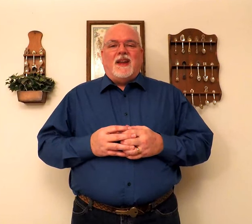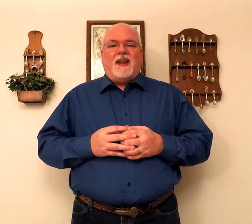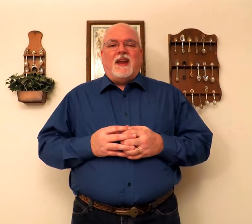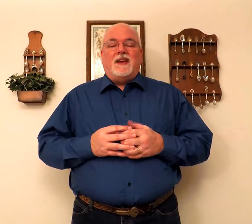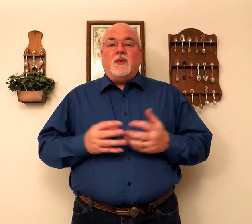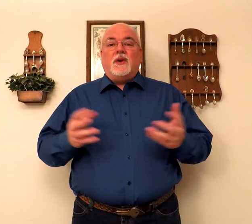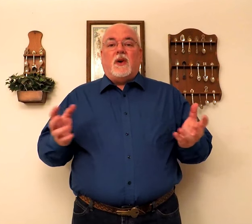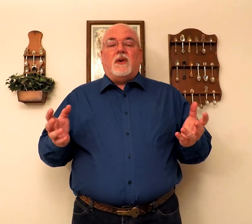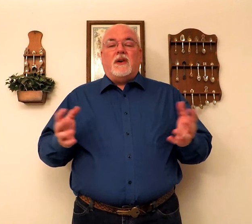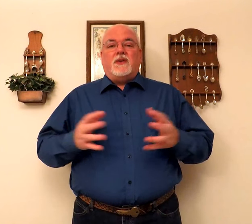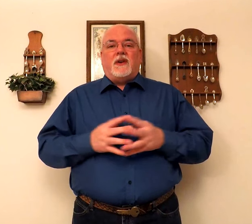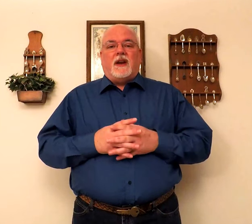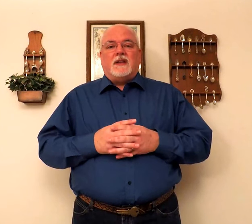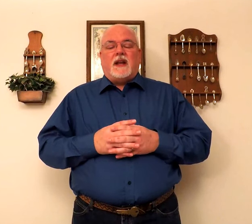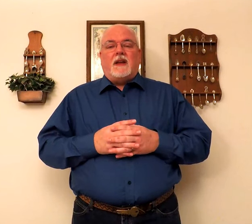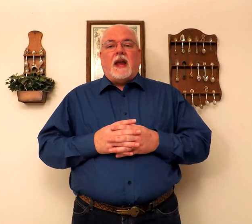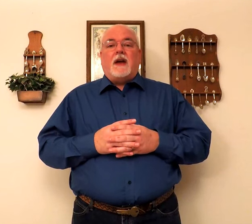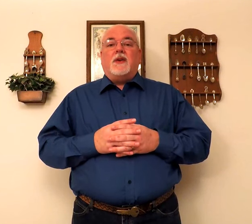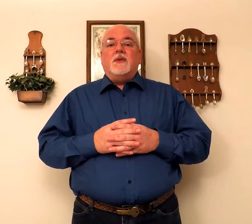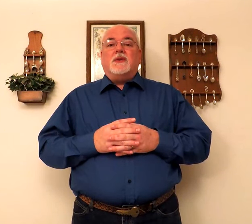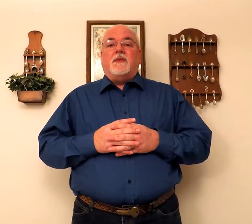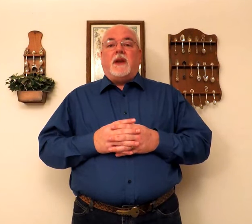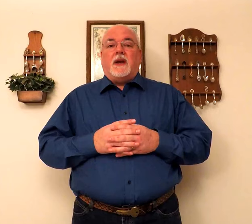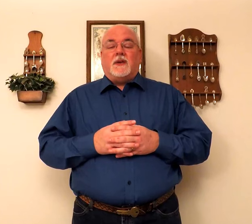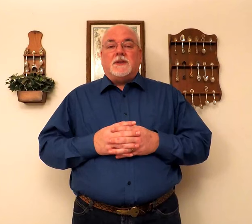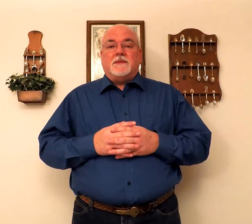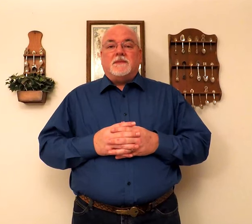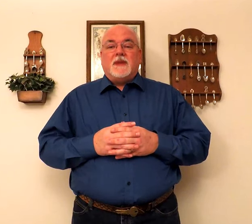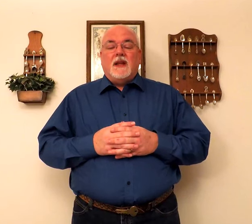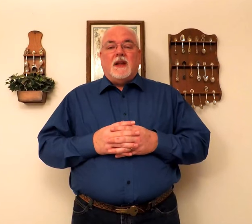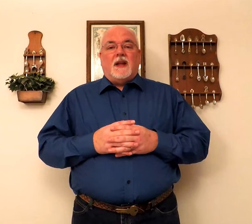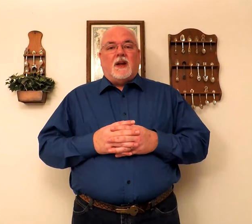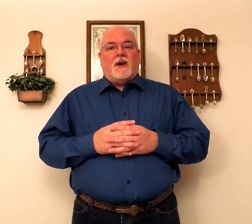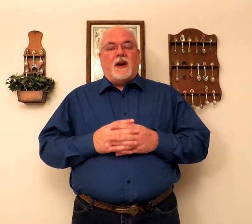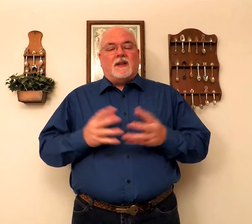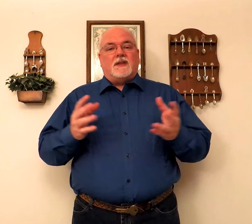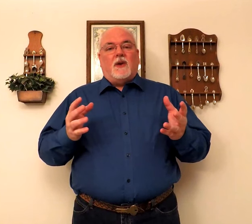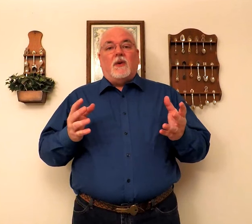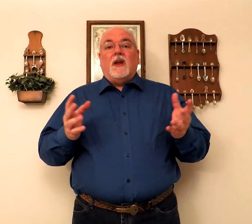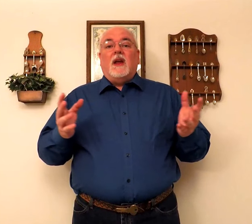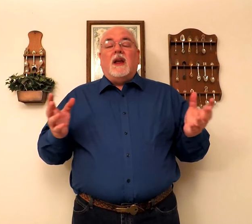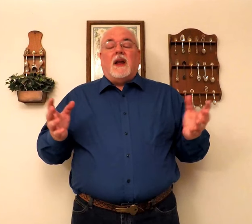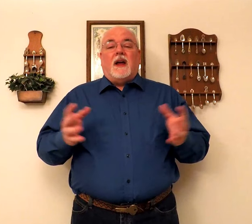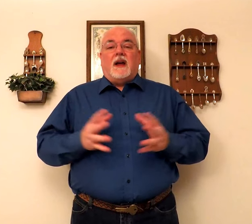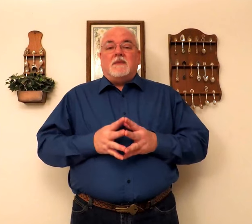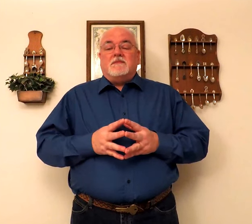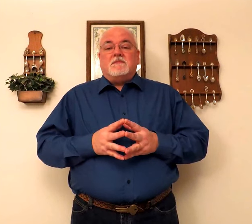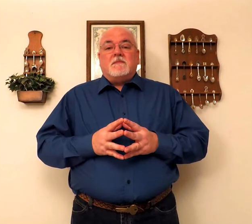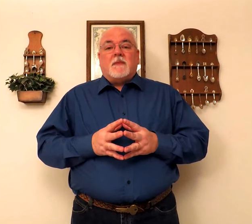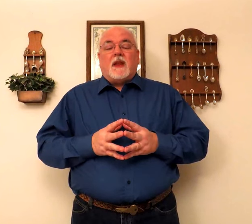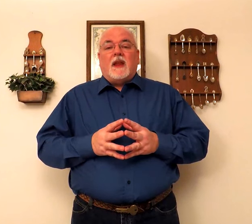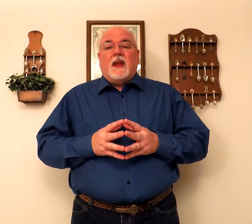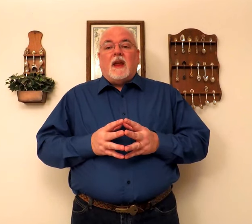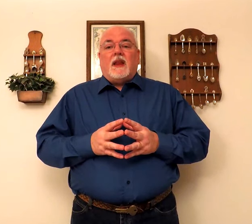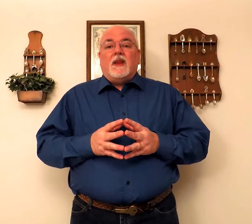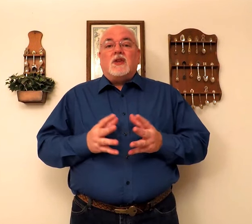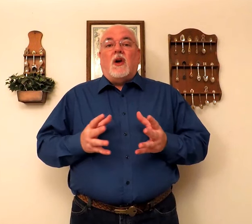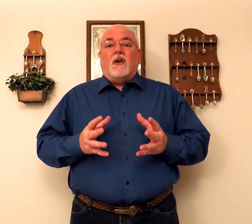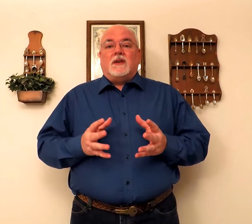And to encourage, and tell you how to use the videos. Alright, so, the songs.